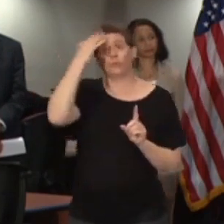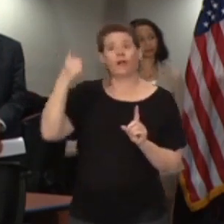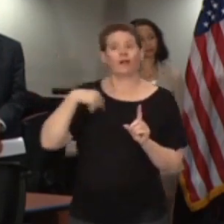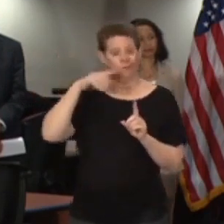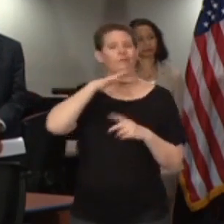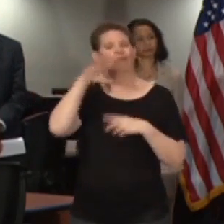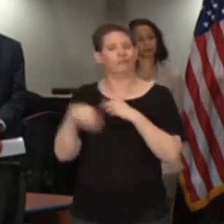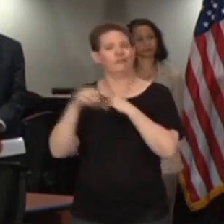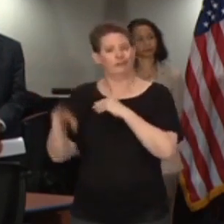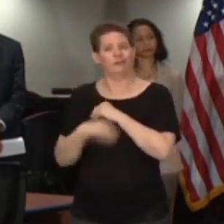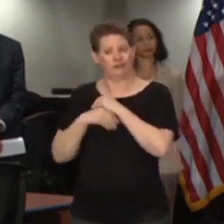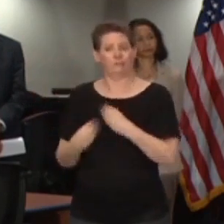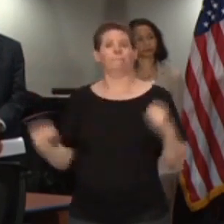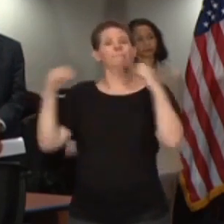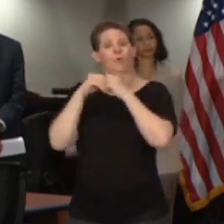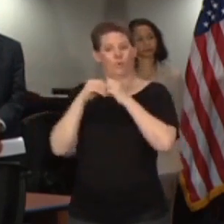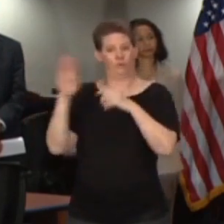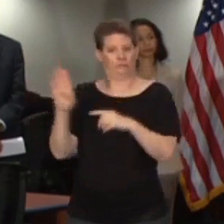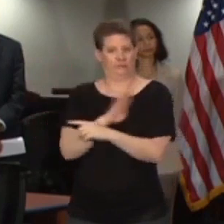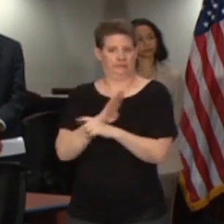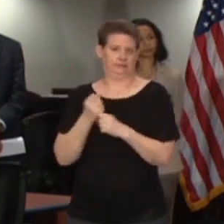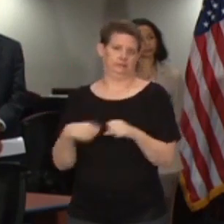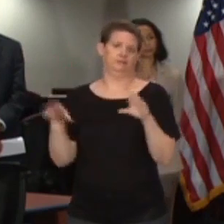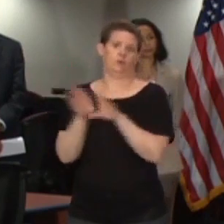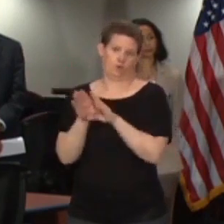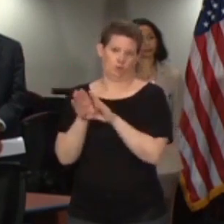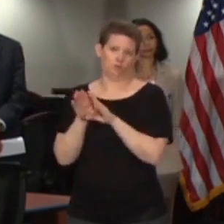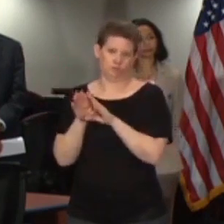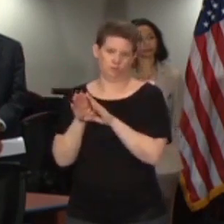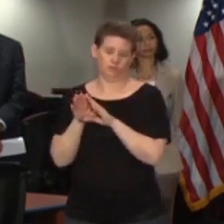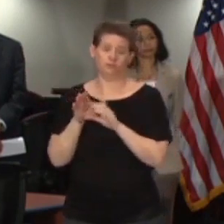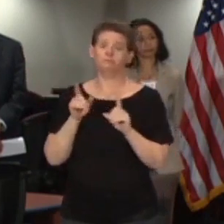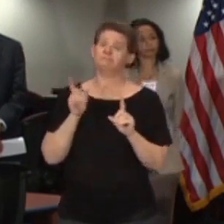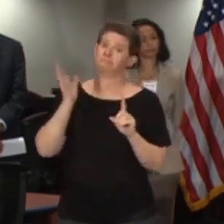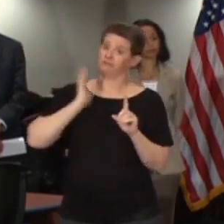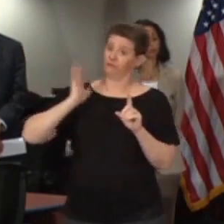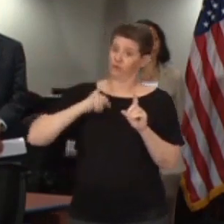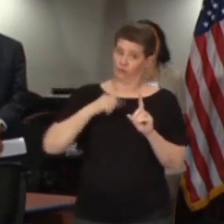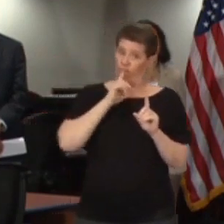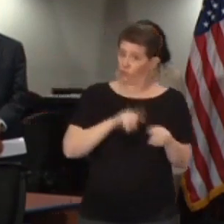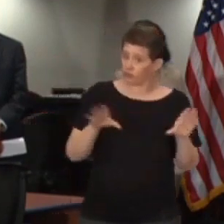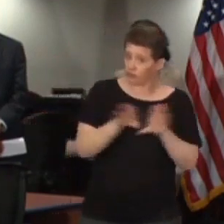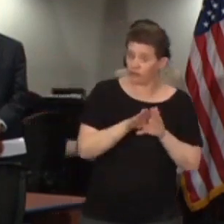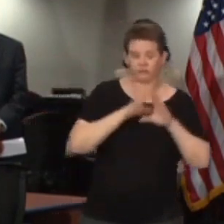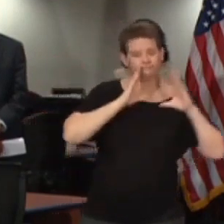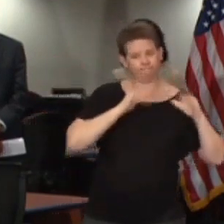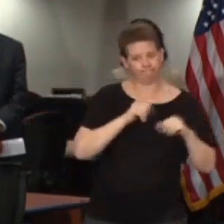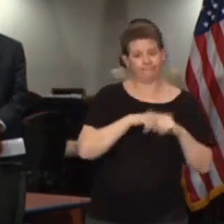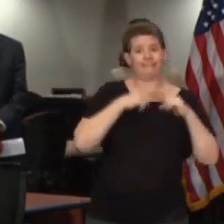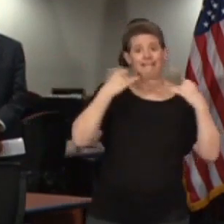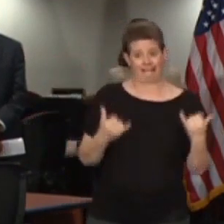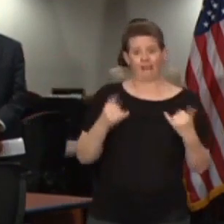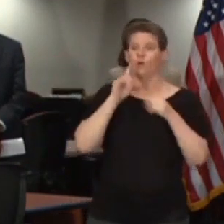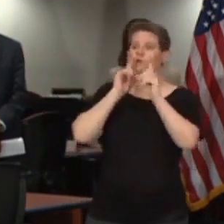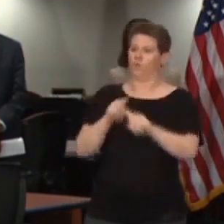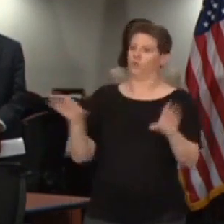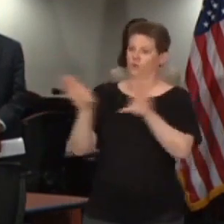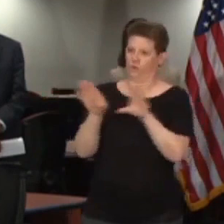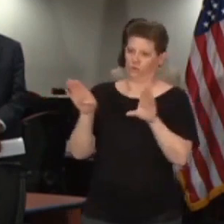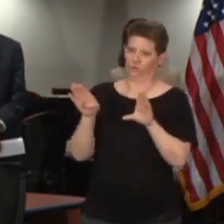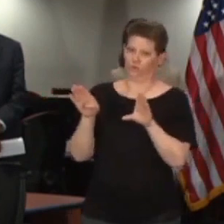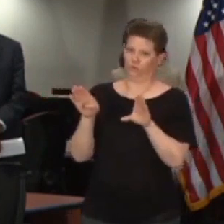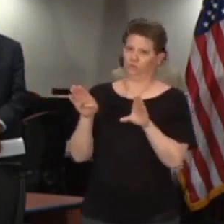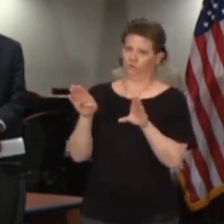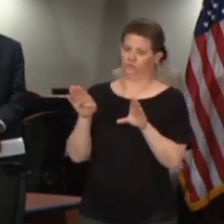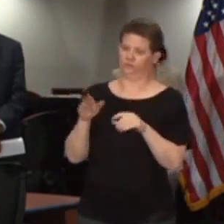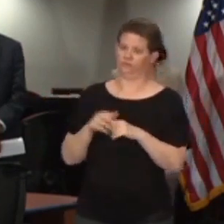on these businesses that had not been ordered before. We need to see to it that we are carefully